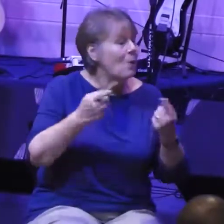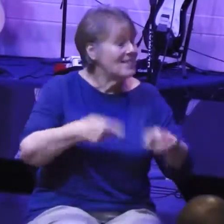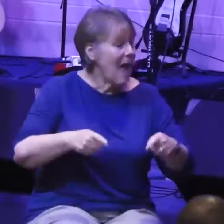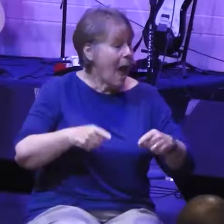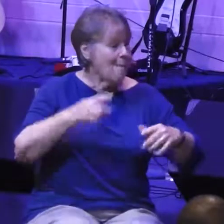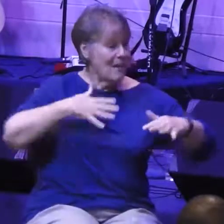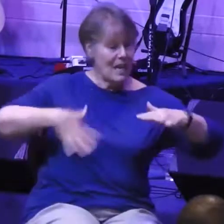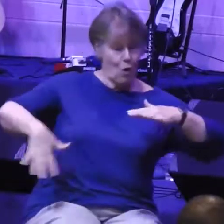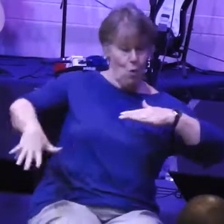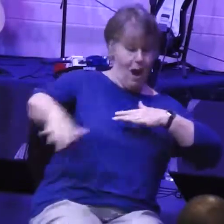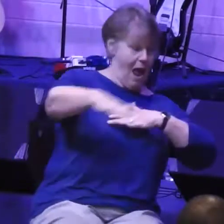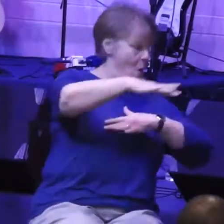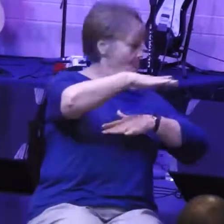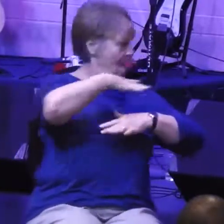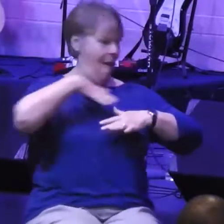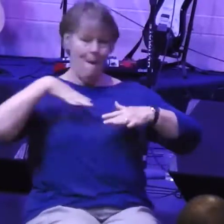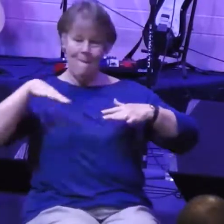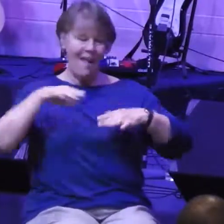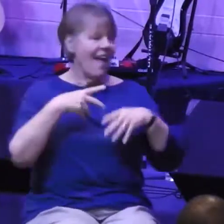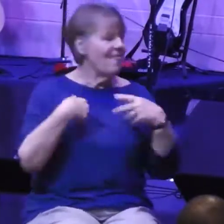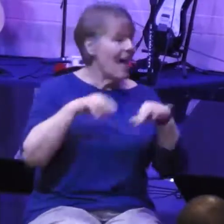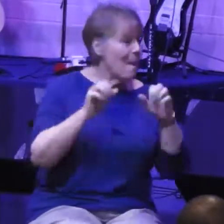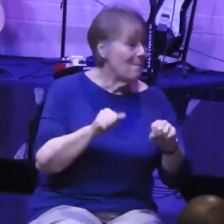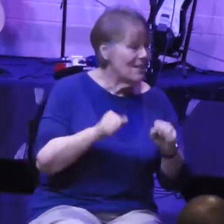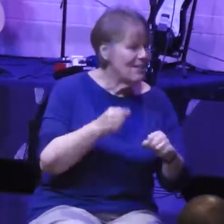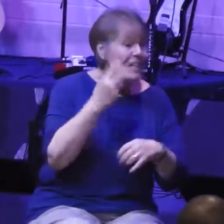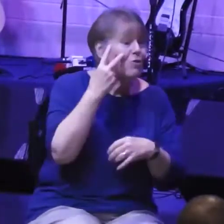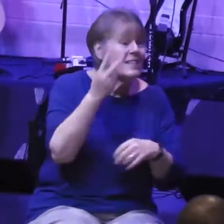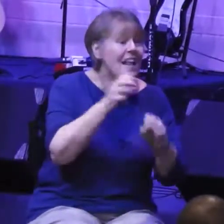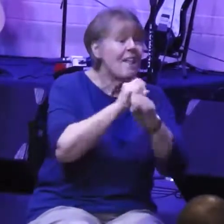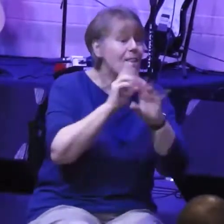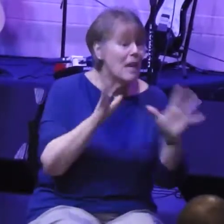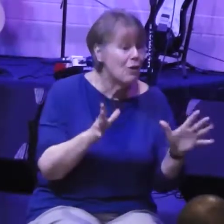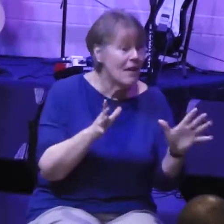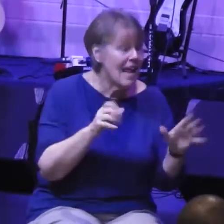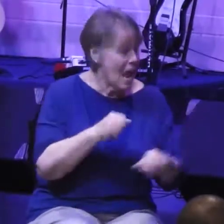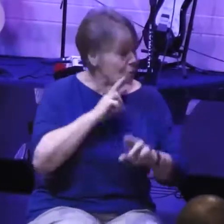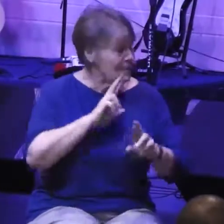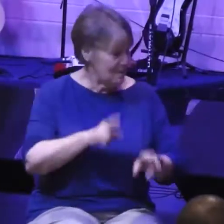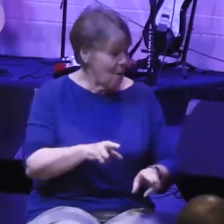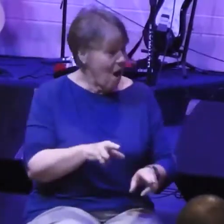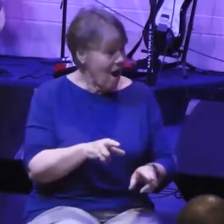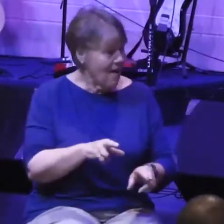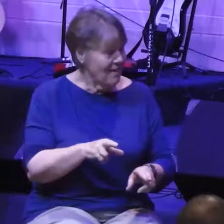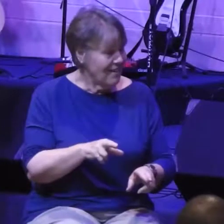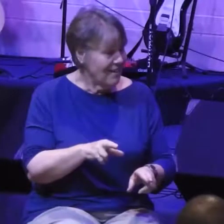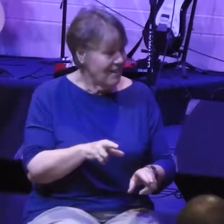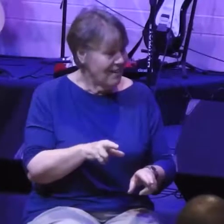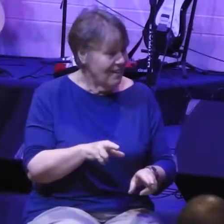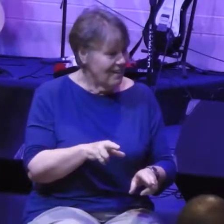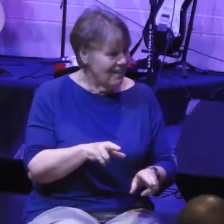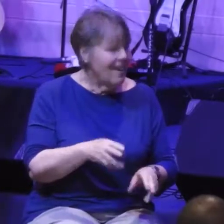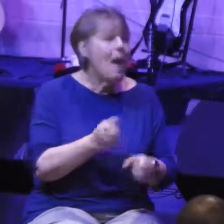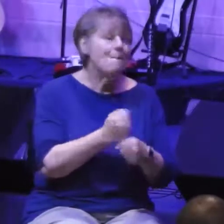to see and respond quickly is what made the critical difference.